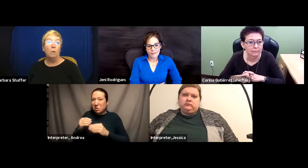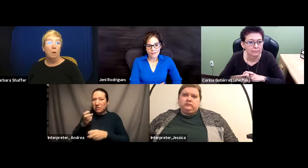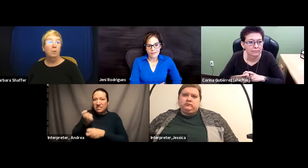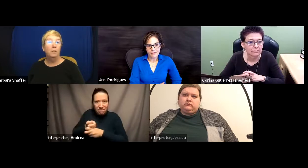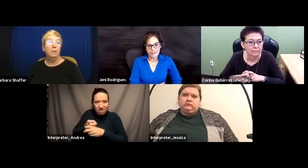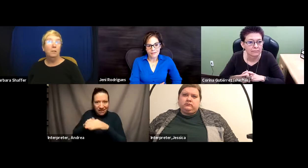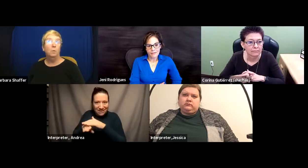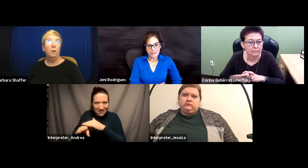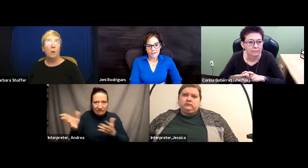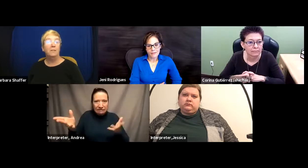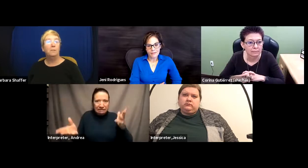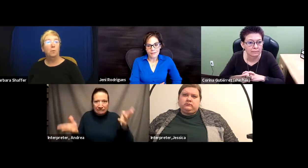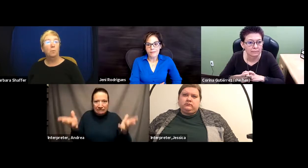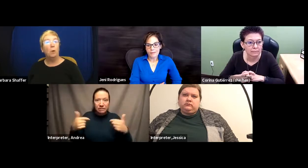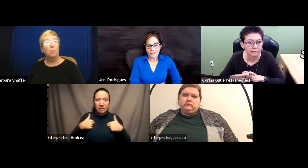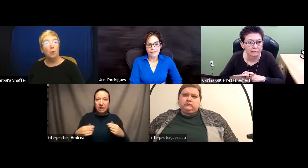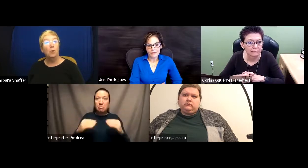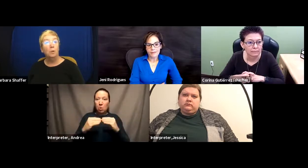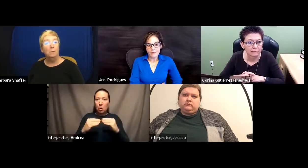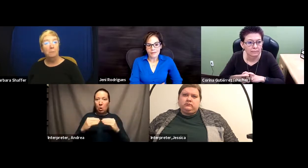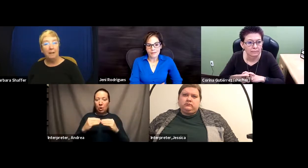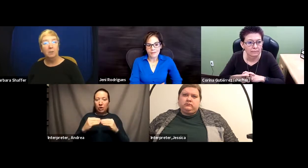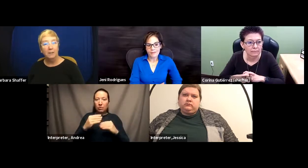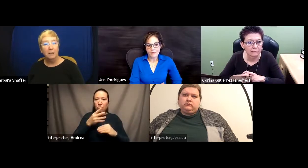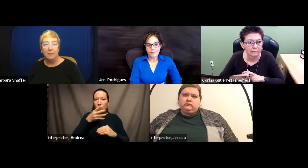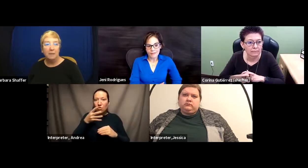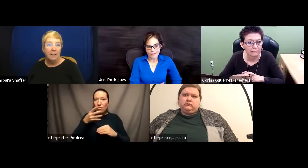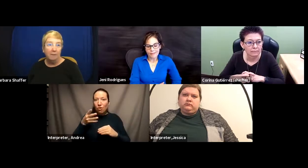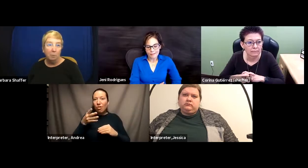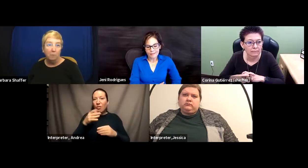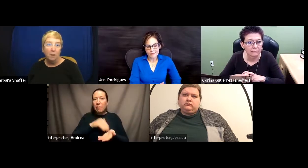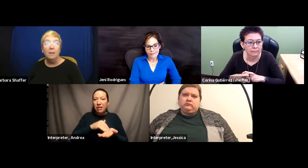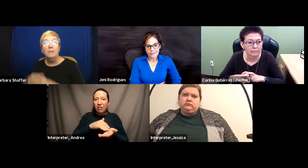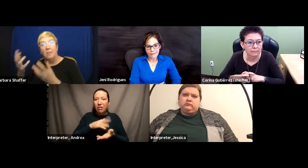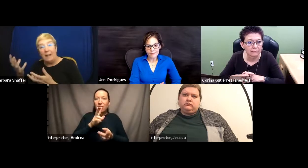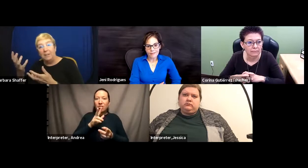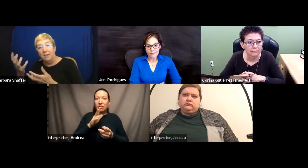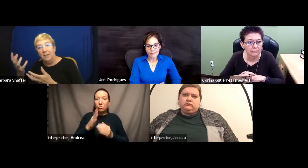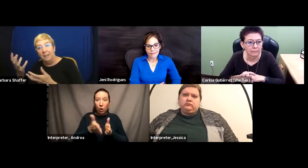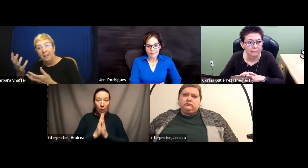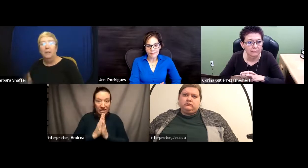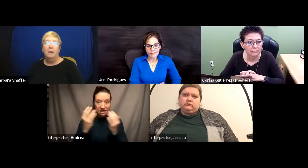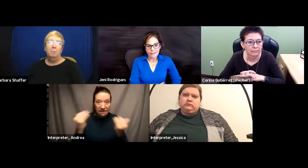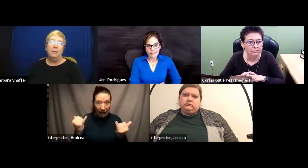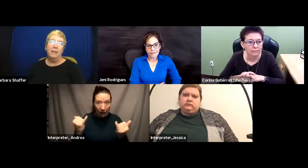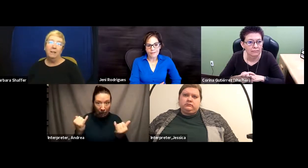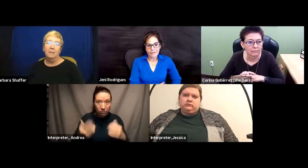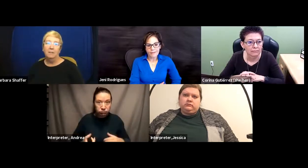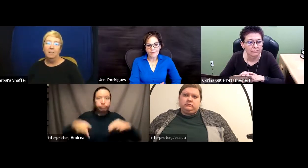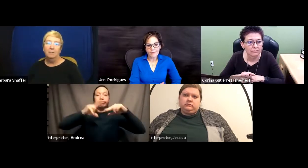remote requests for more rural medical assignments than ever before. So that's a good thing. But then, on the